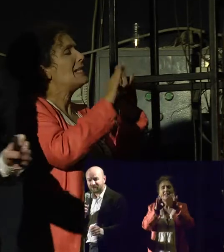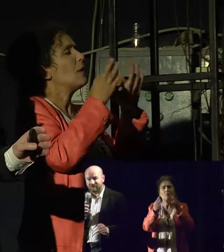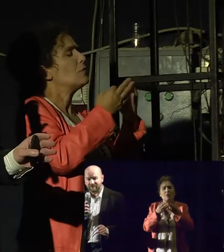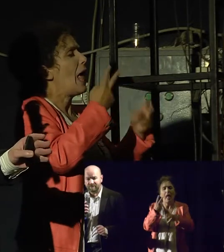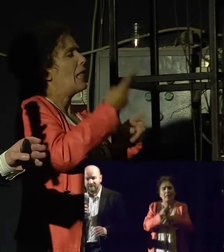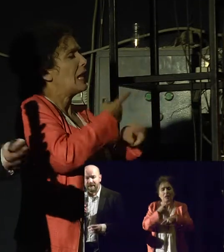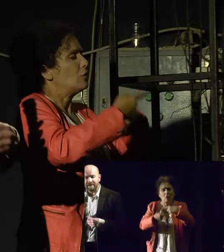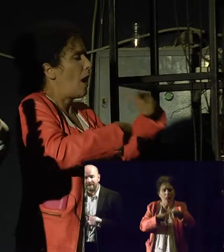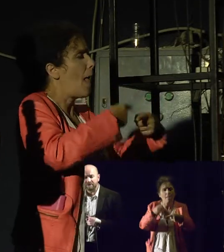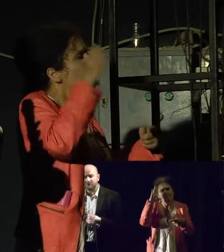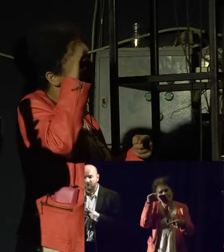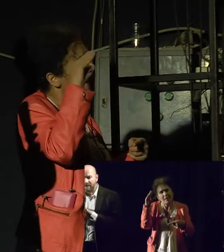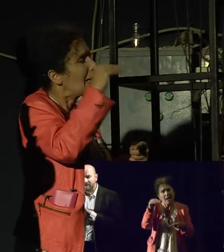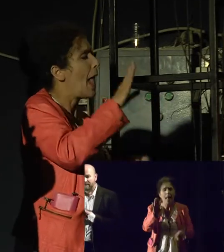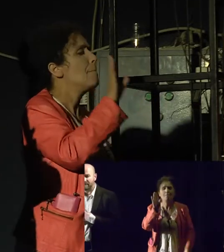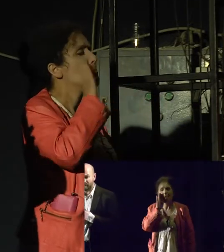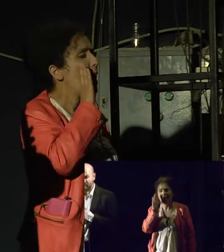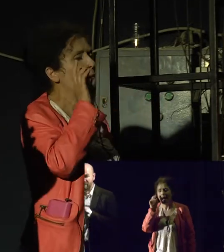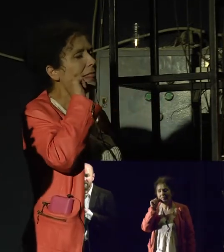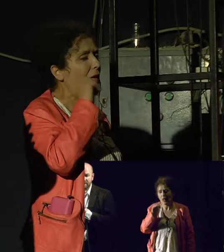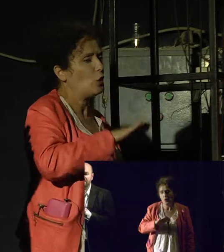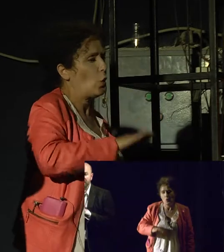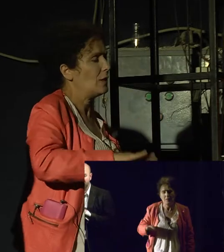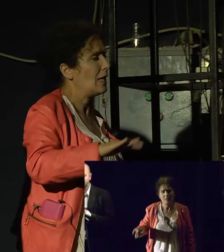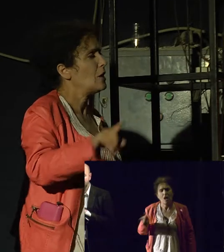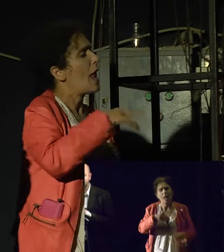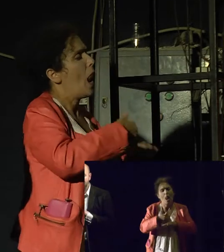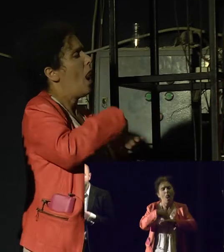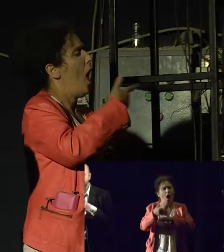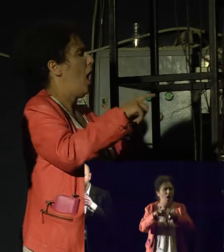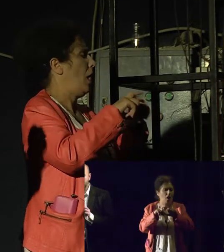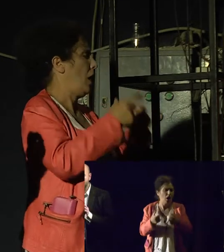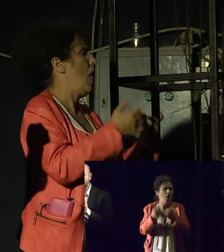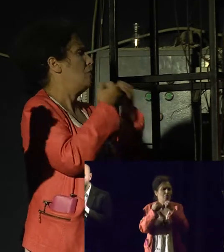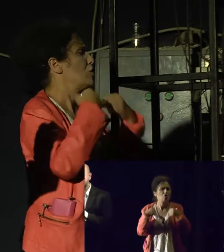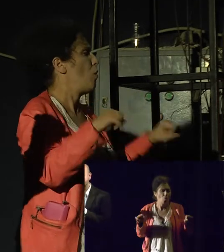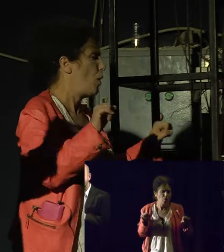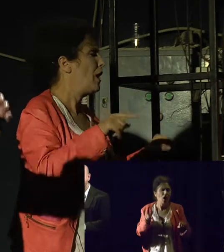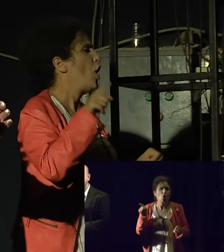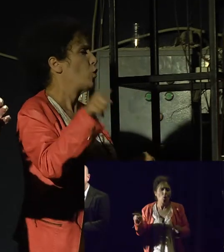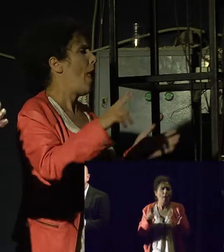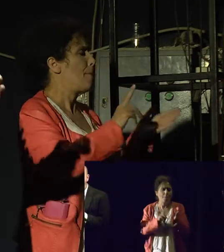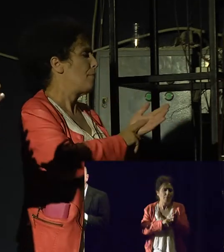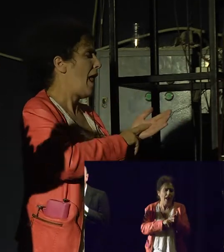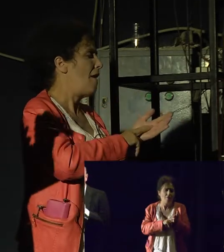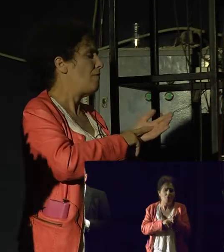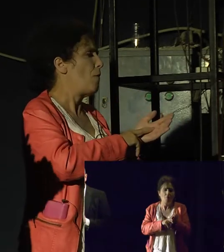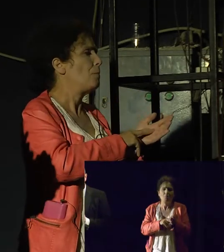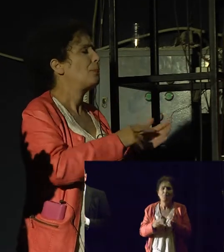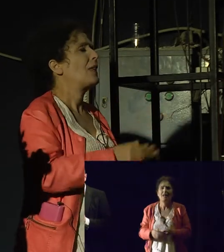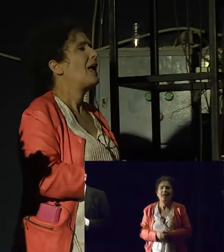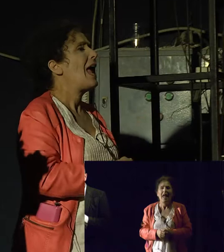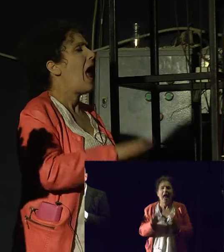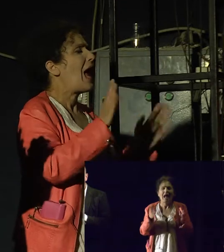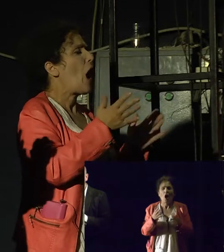then religious freedom. And that is the right for me, let's say I'm a Christian, to derogate from certain laws because I'm a